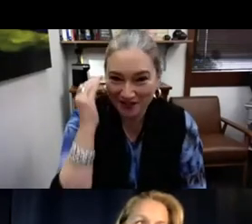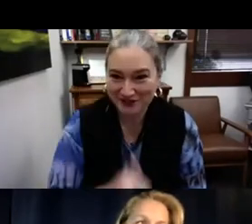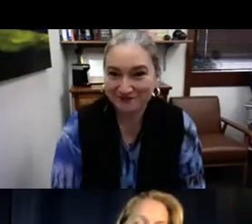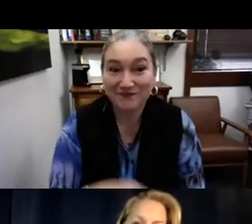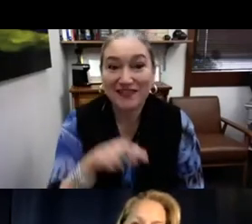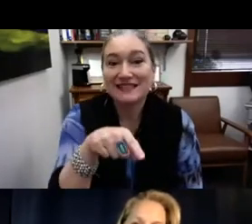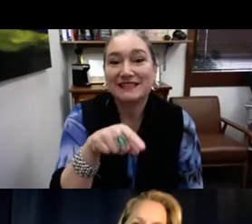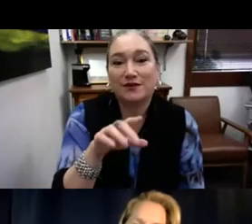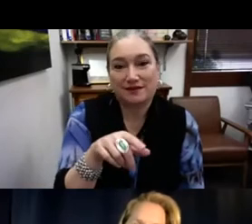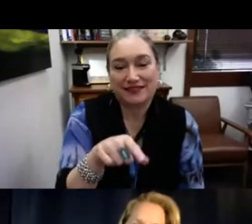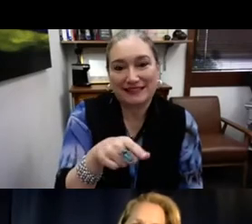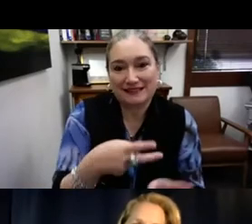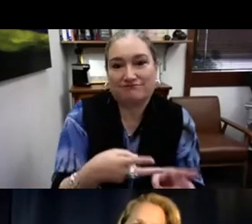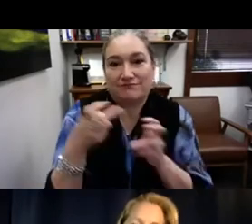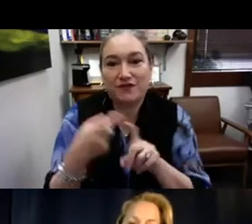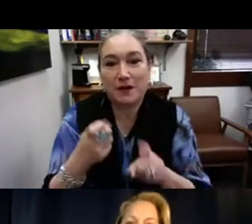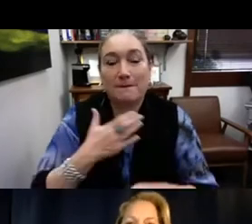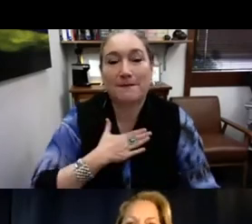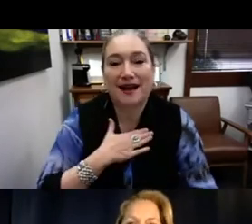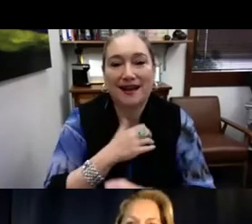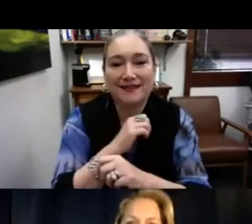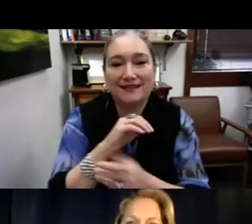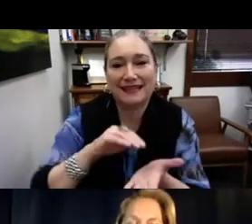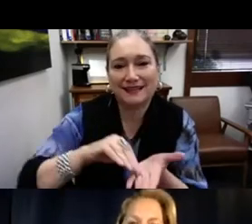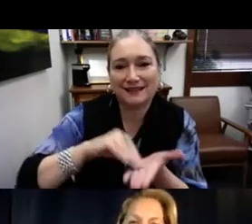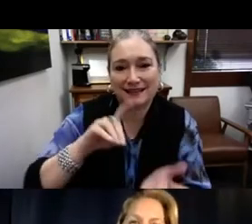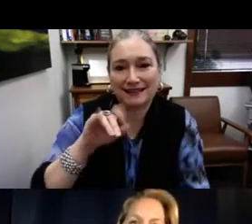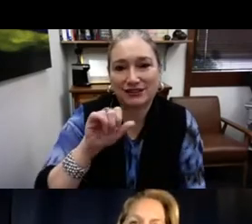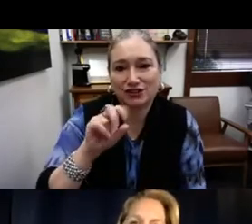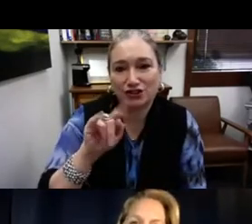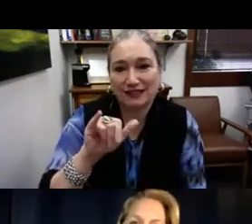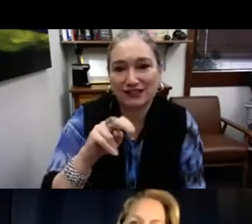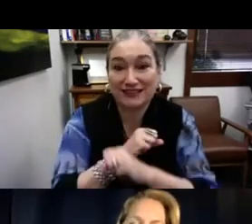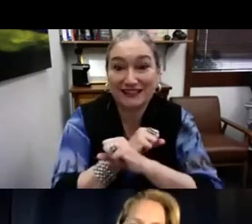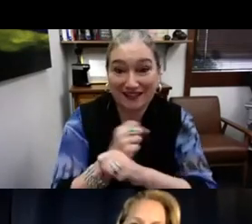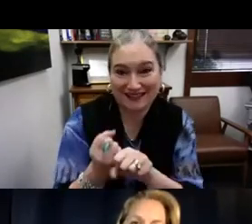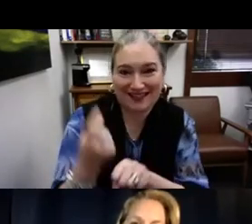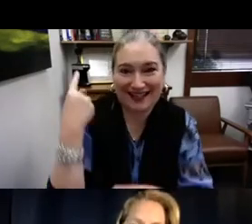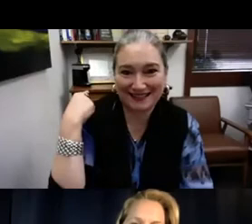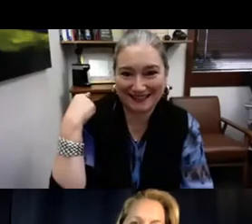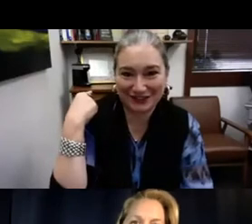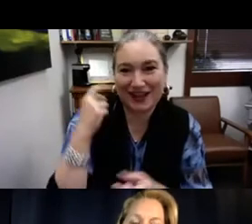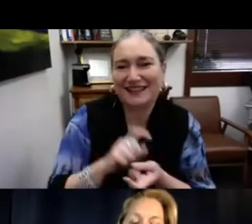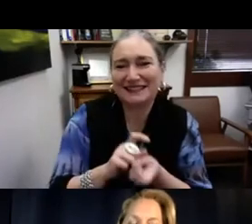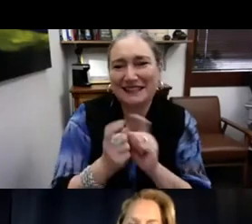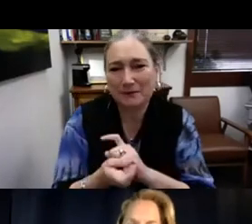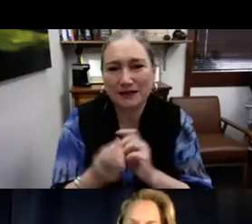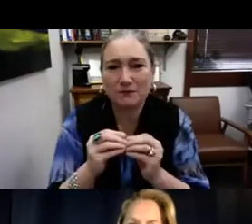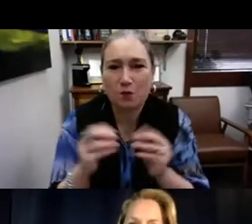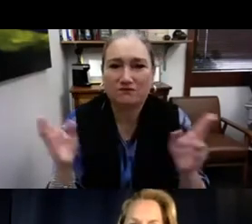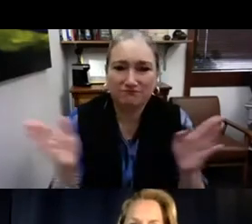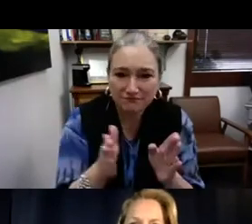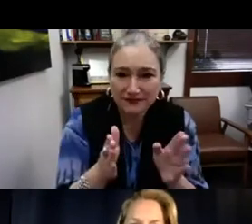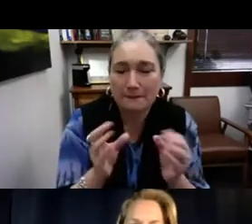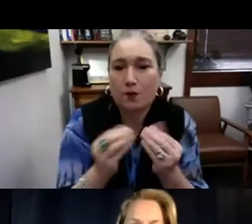So this presentation is entitled Deaf Educators' Wealth of Knowledge. And I've actually taken a lot of this information from my dissertation